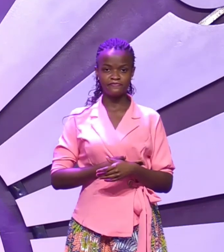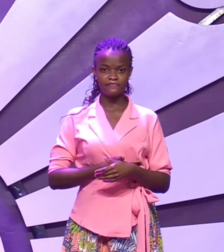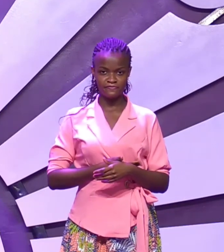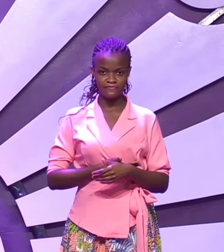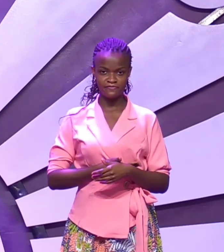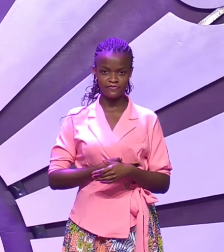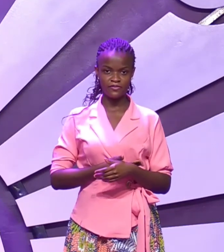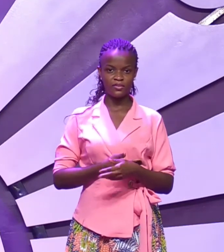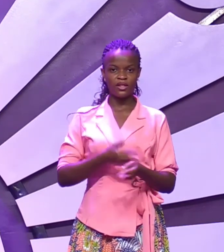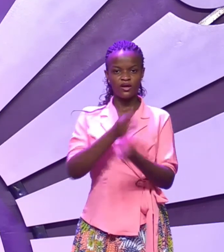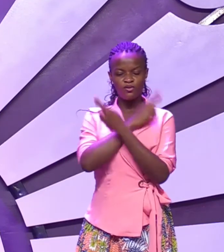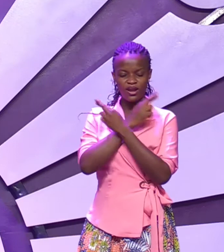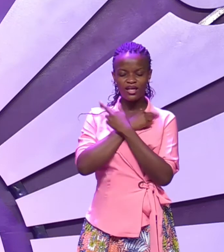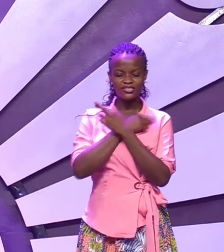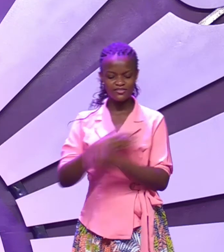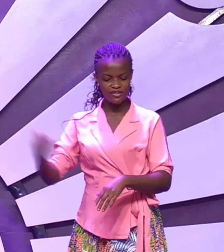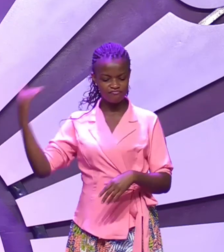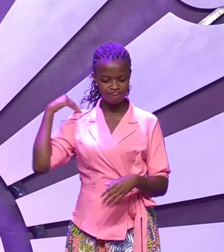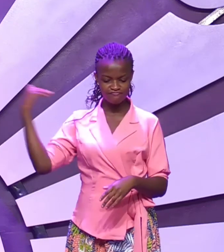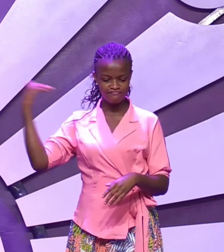relatives are on their back